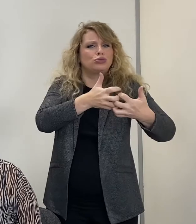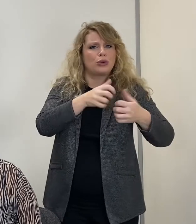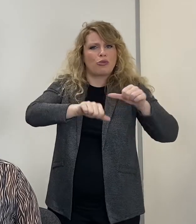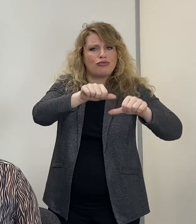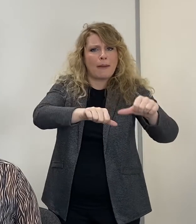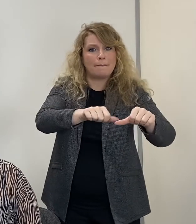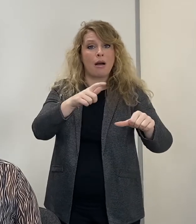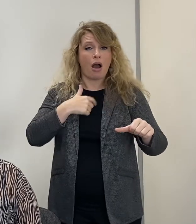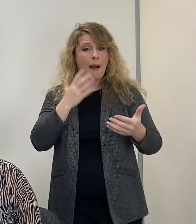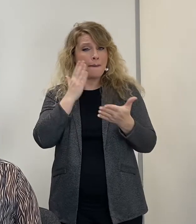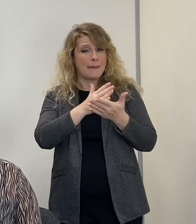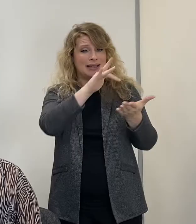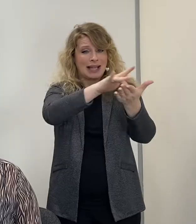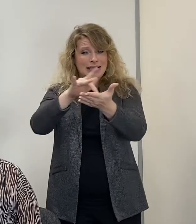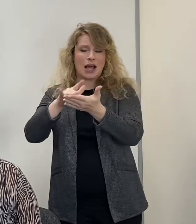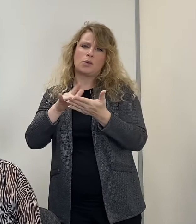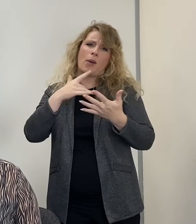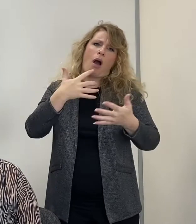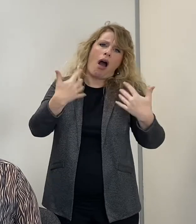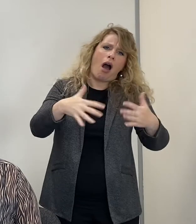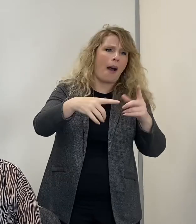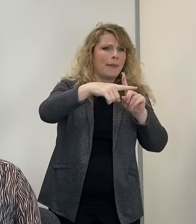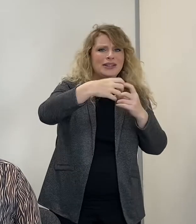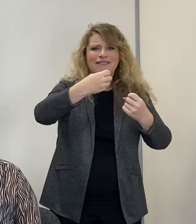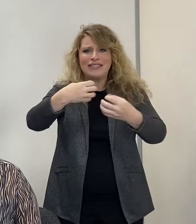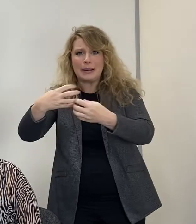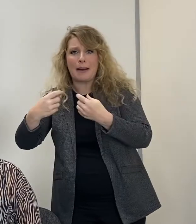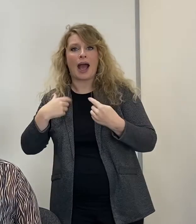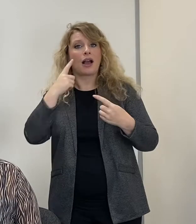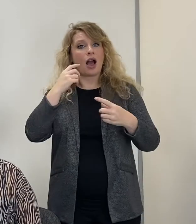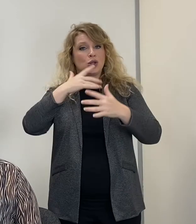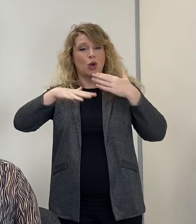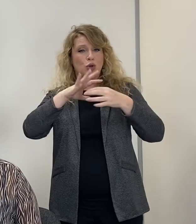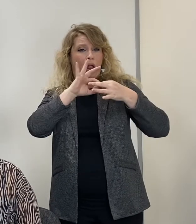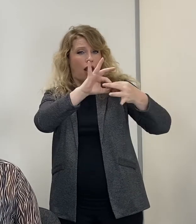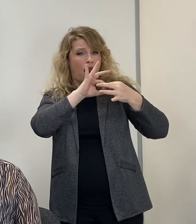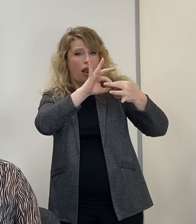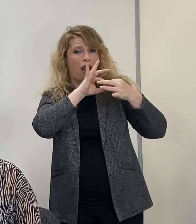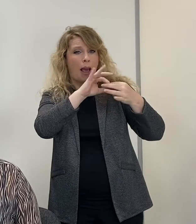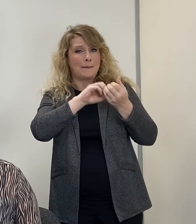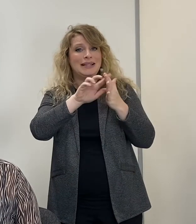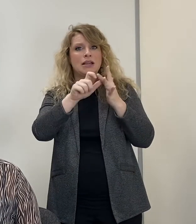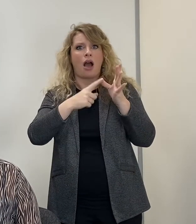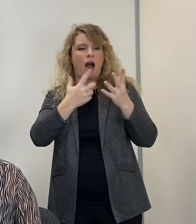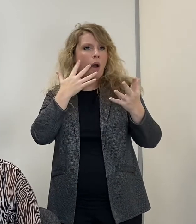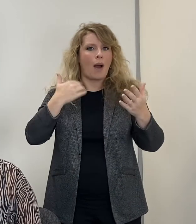Recognising all of our centres, we were overwhelmed by the positive feedback and social media engagement on launch day.